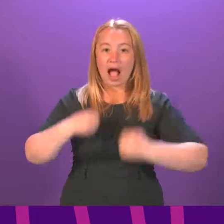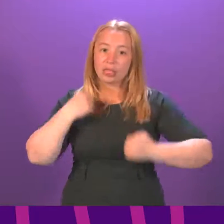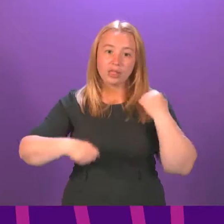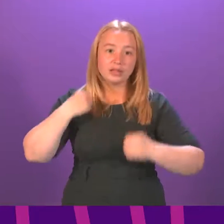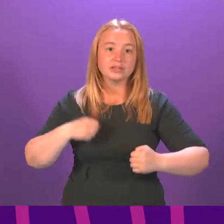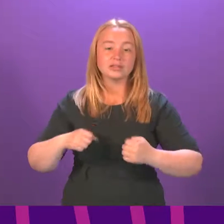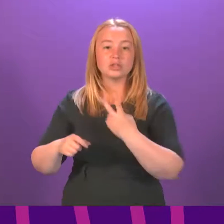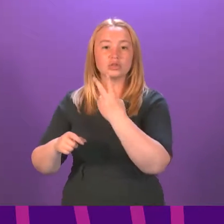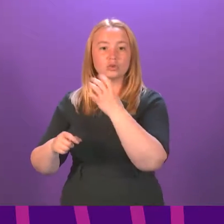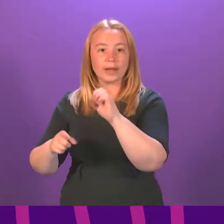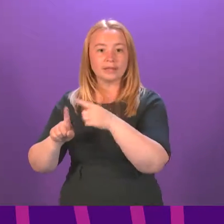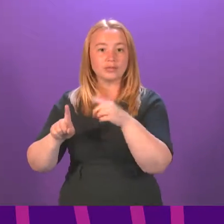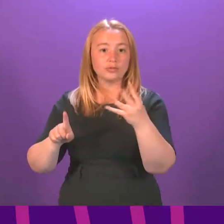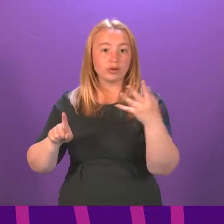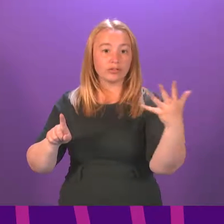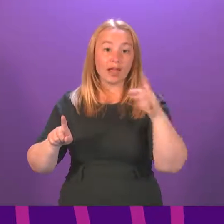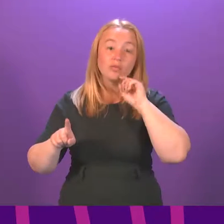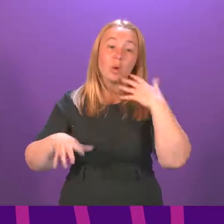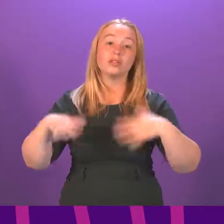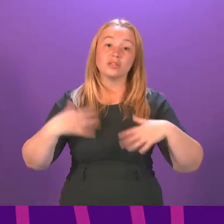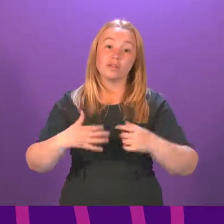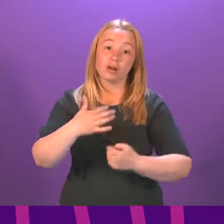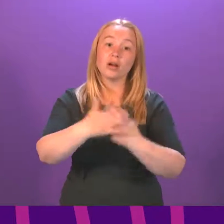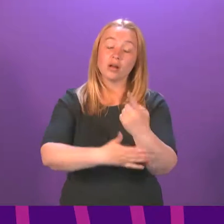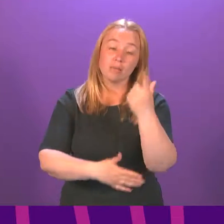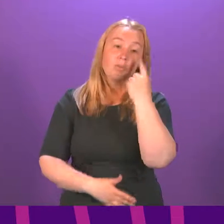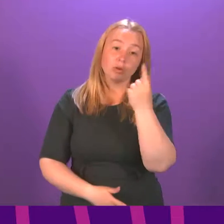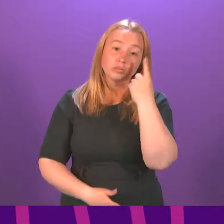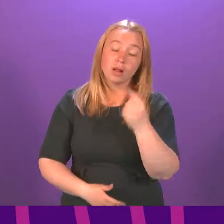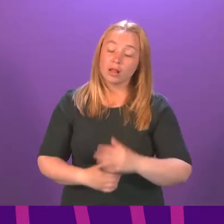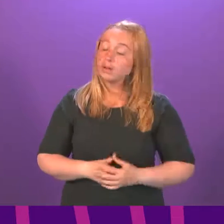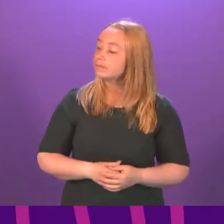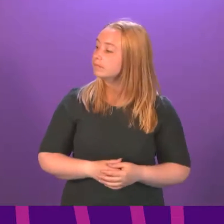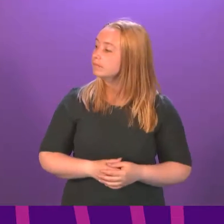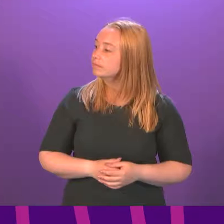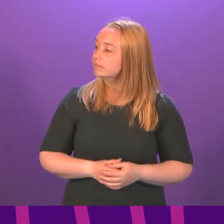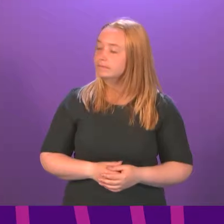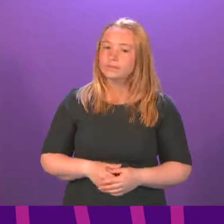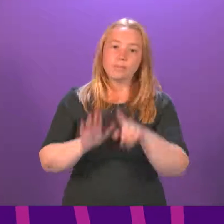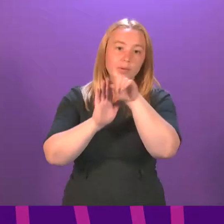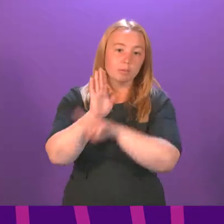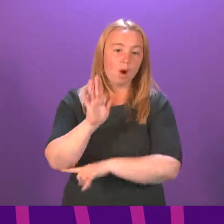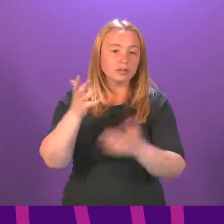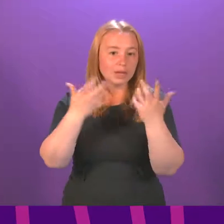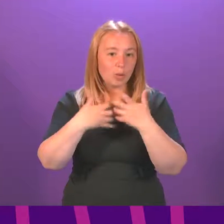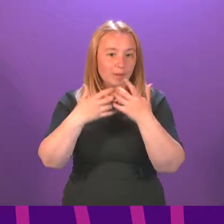35 will suffer from events like this. Minister. So the policies for having equipment such as defibrillators are